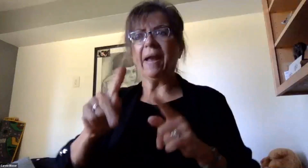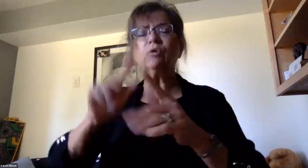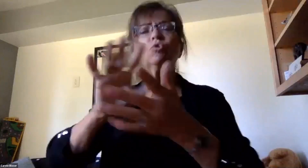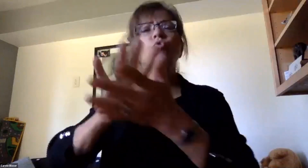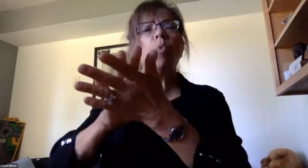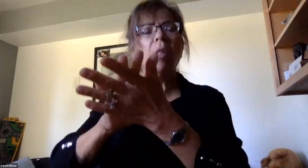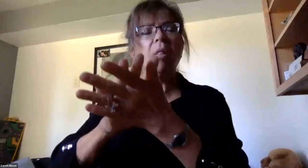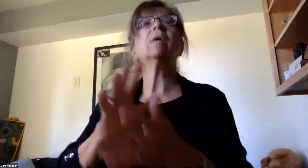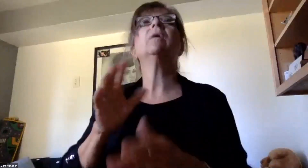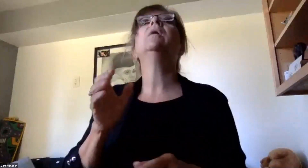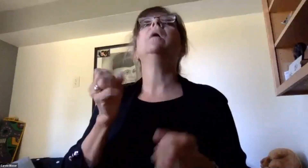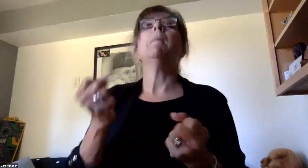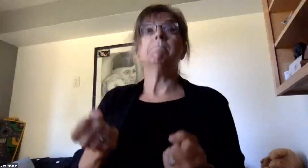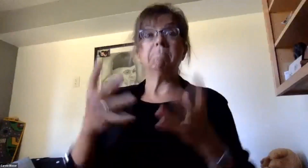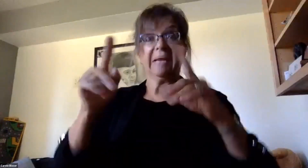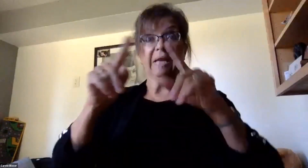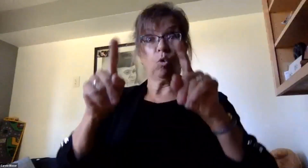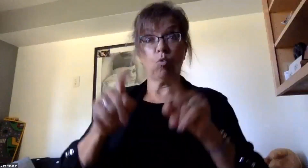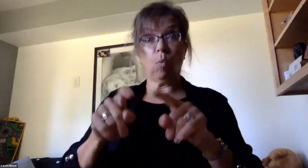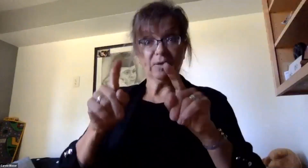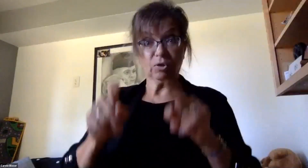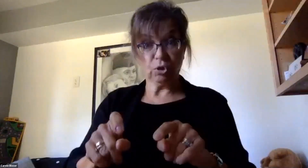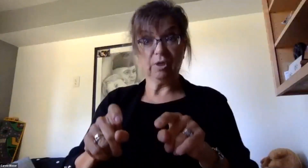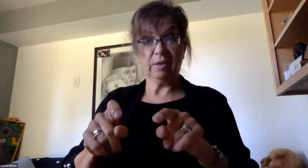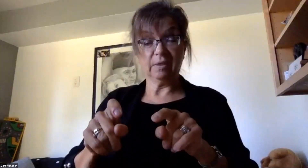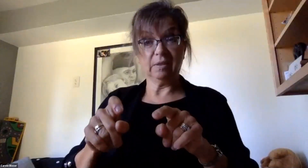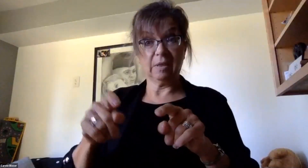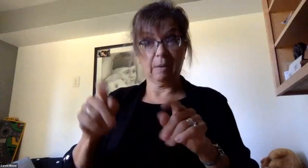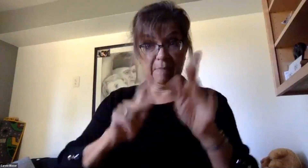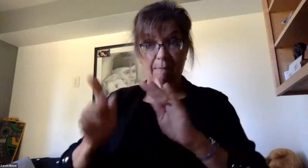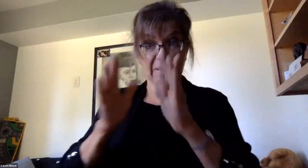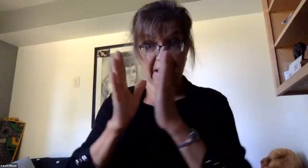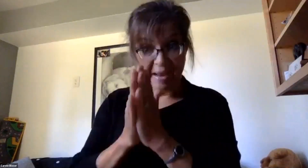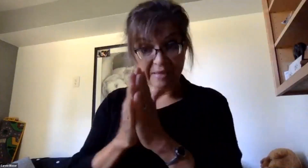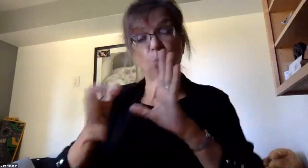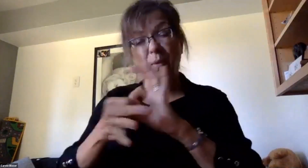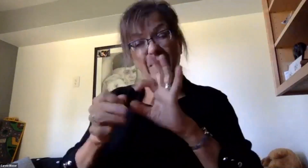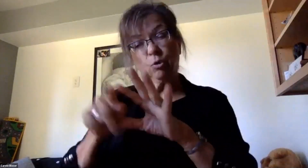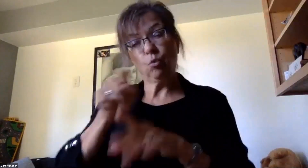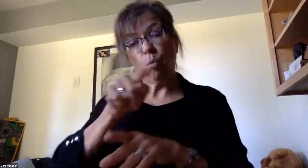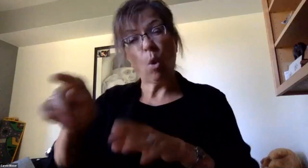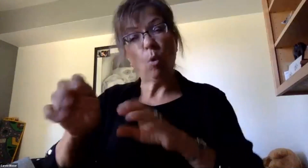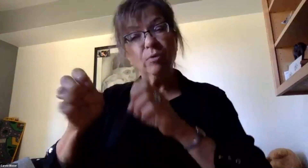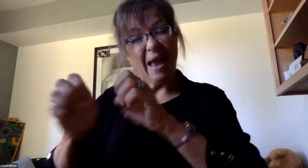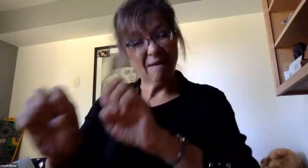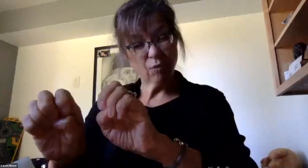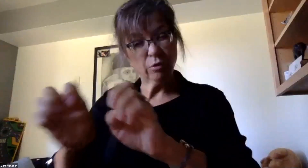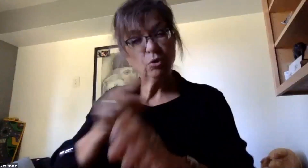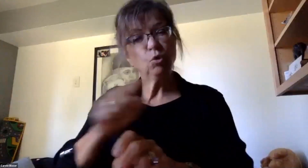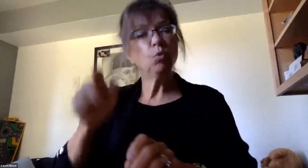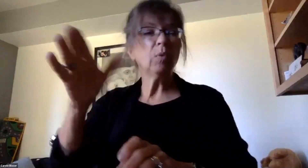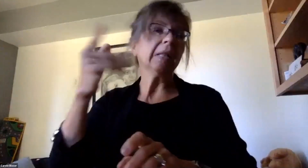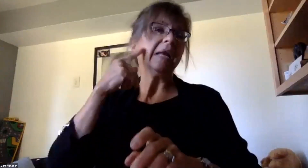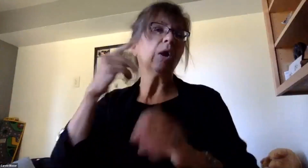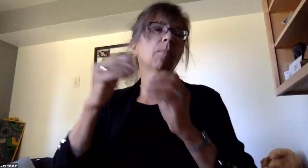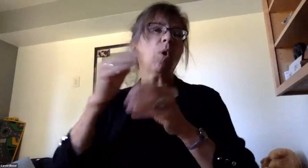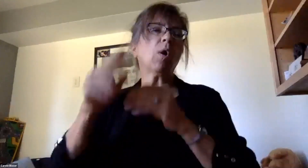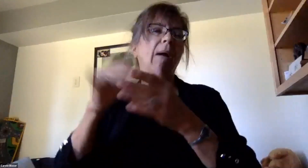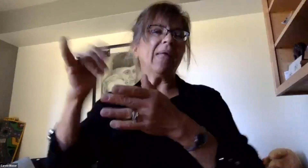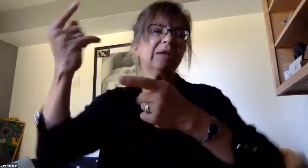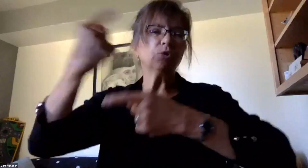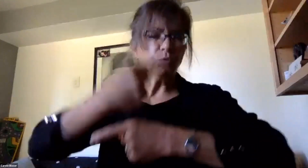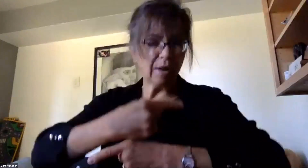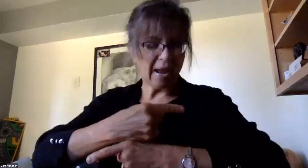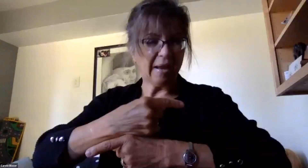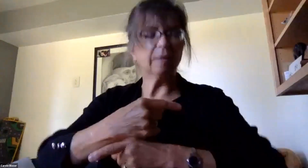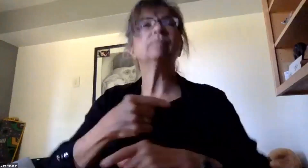So many of the questions that have been posed are related to these efforts and you will hear more about today. And what we'd like to do at